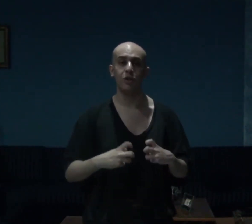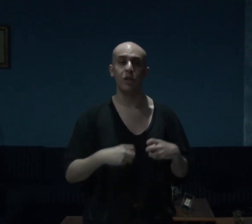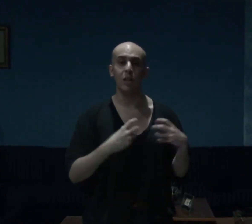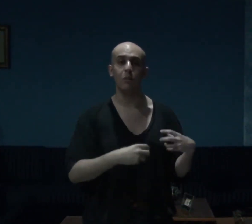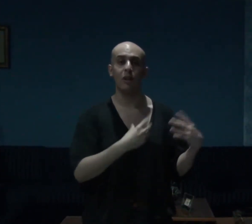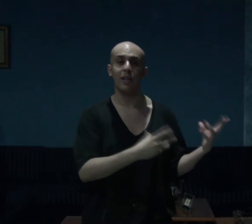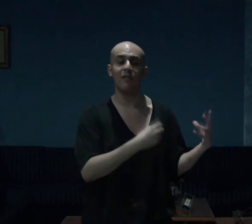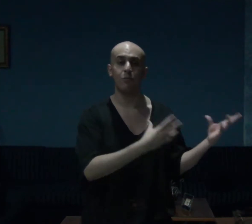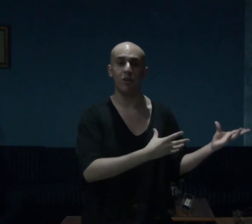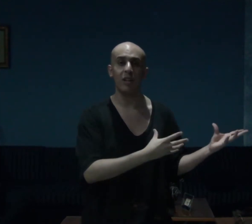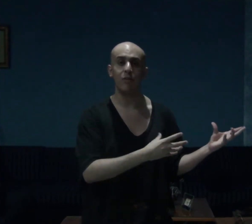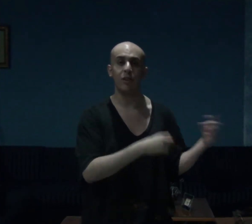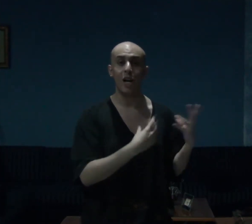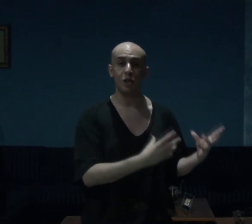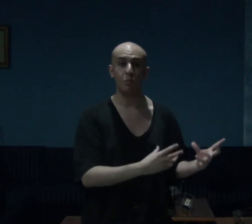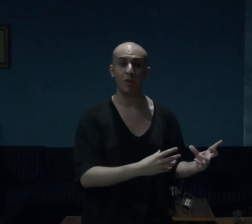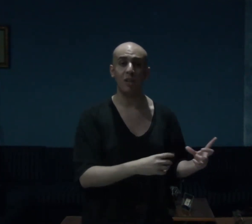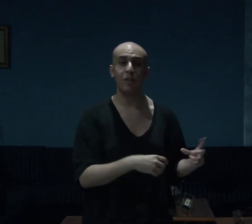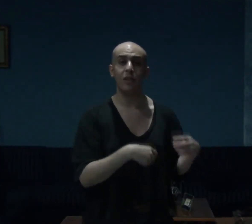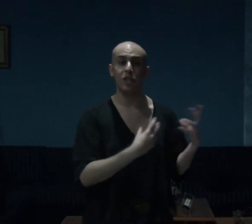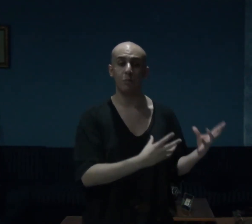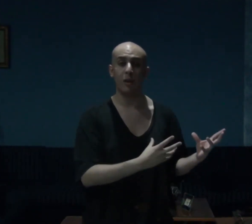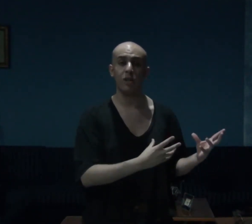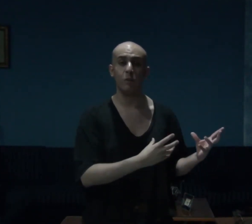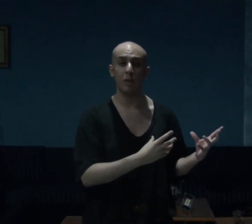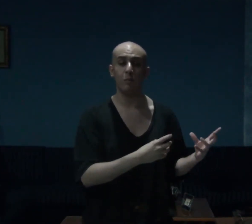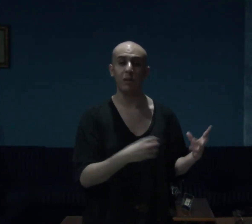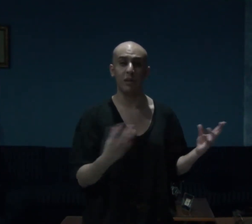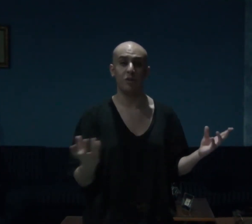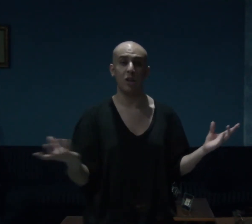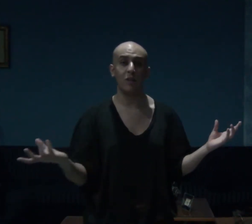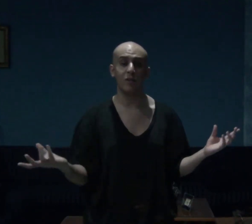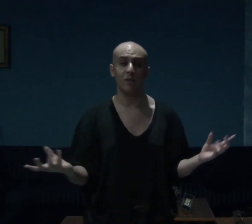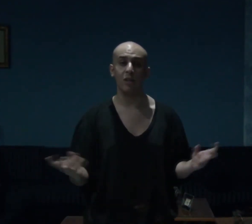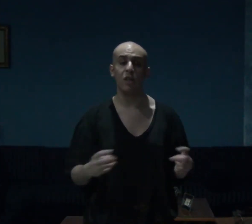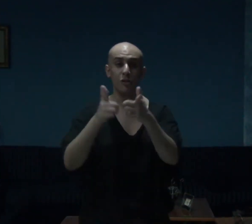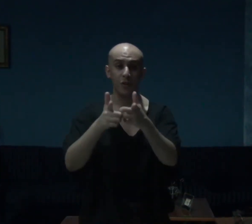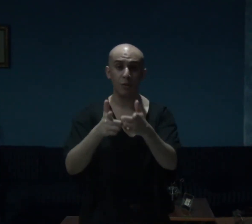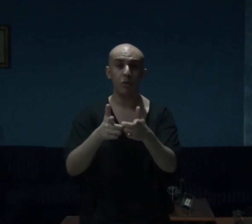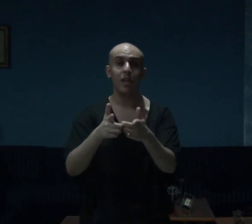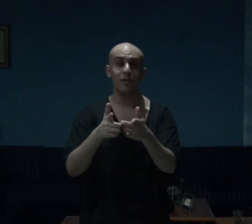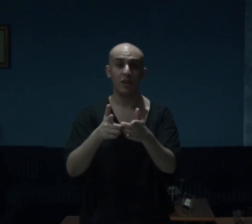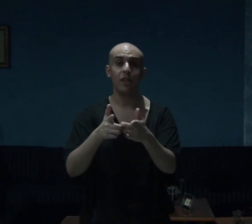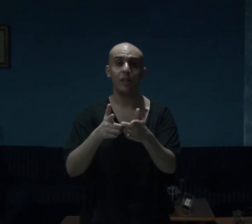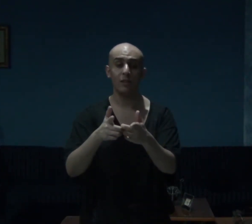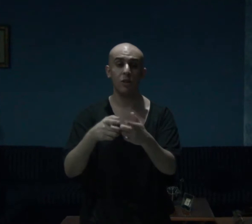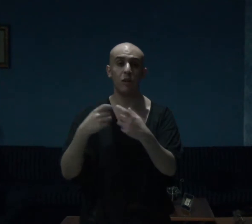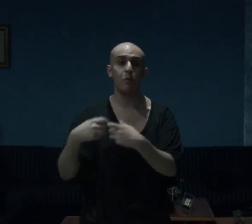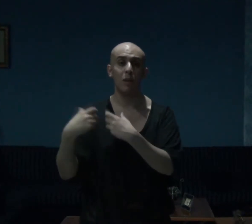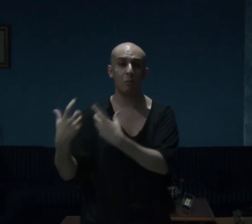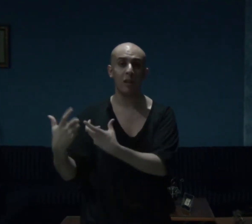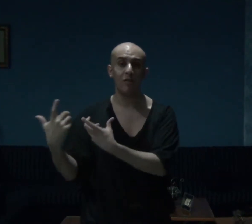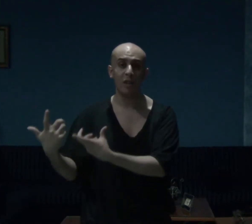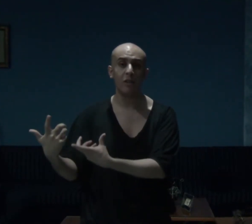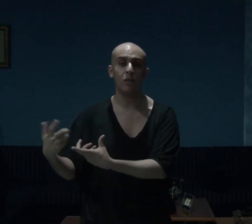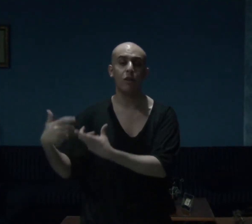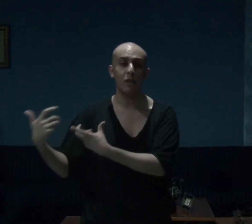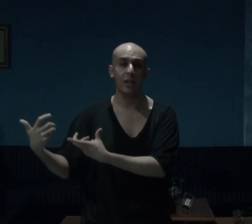to keep her life private as private as possible because obviously if you guys and gals are a public figure online